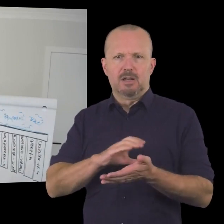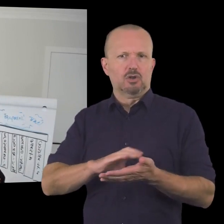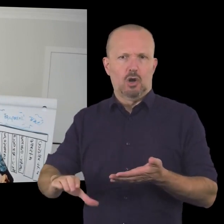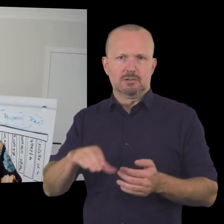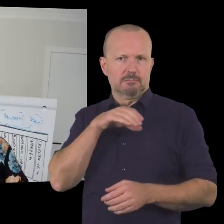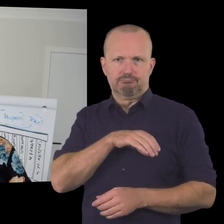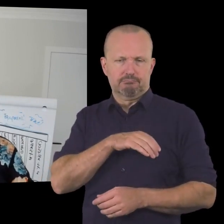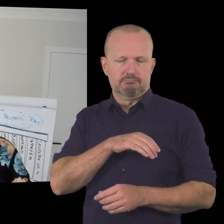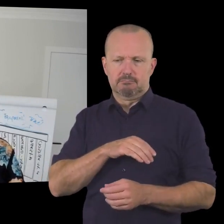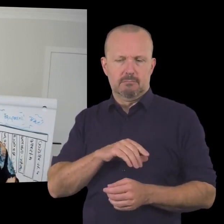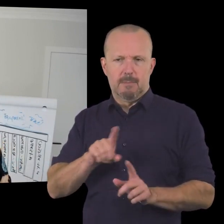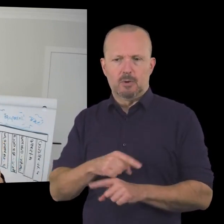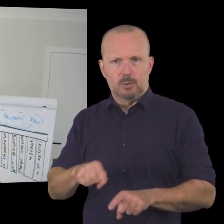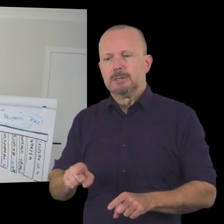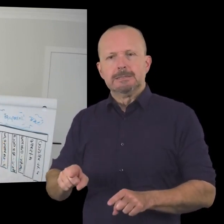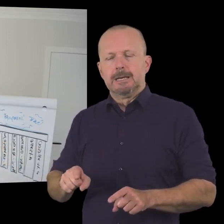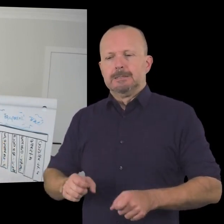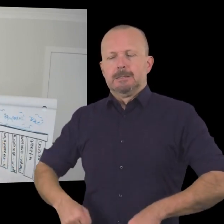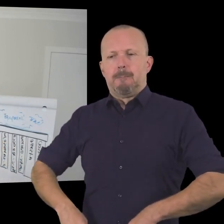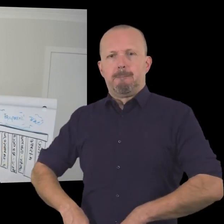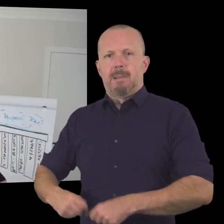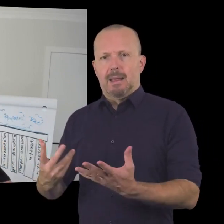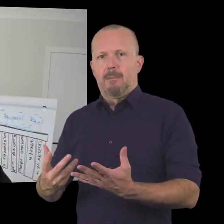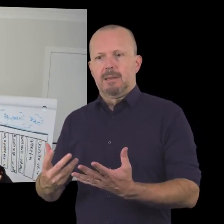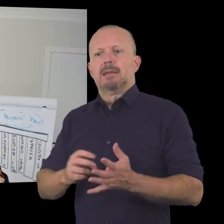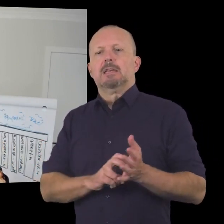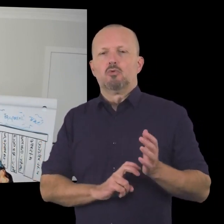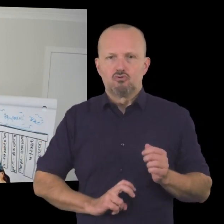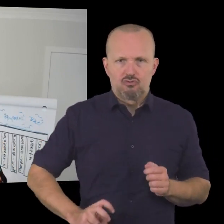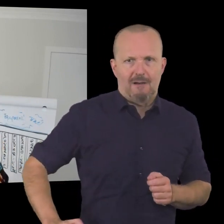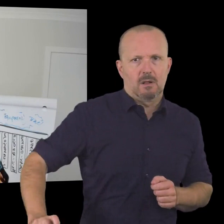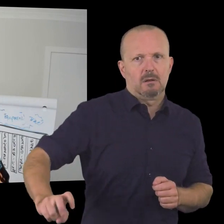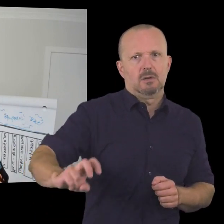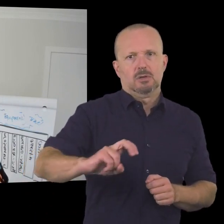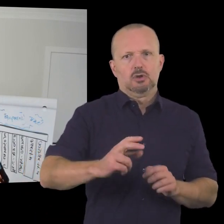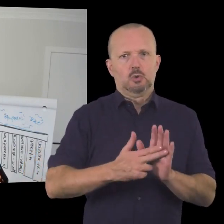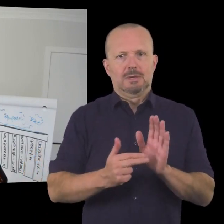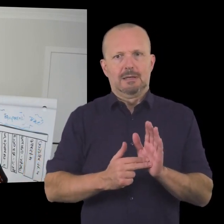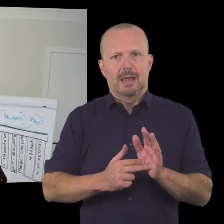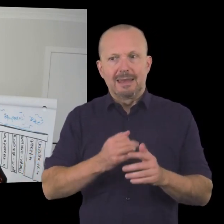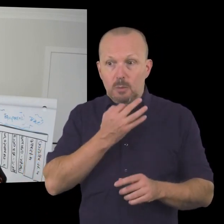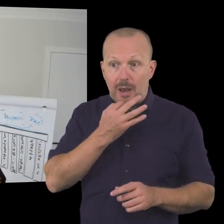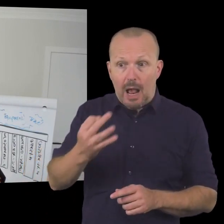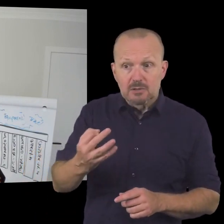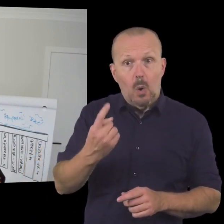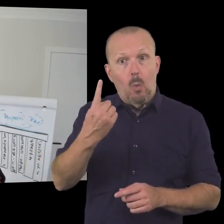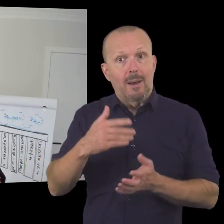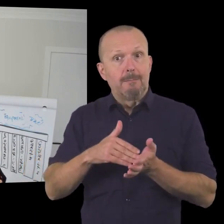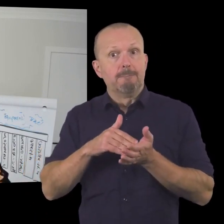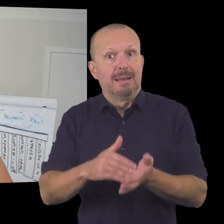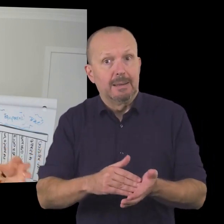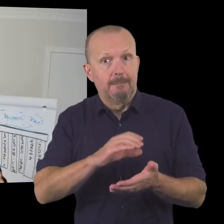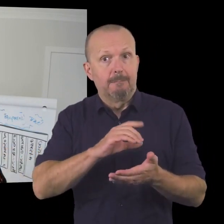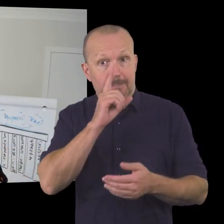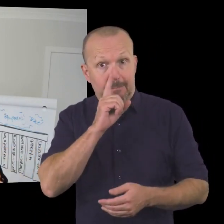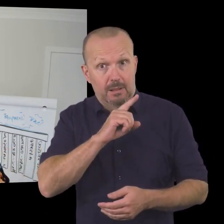up everything and he decided that he would travel new zealand uh and he would uh share his story and he would ask one million people for one dollar